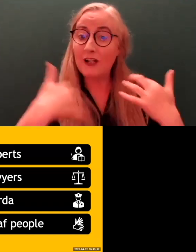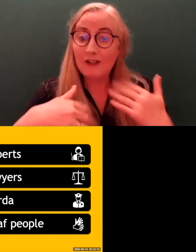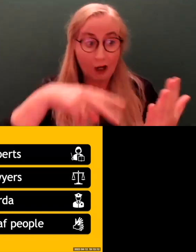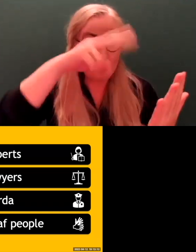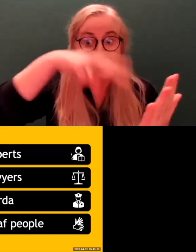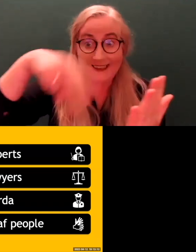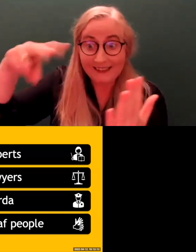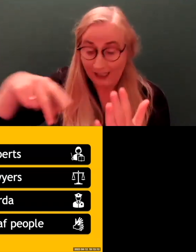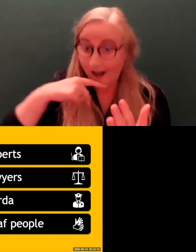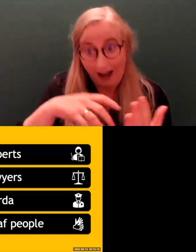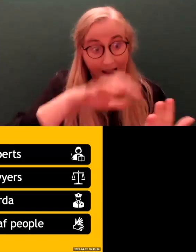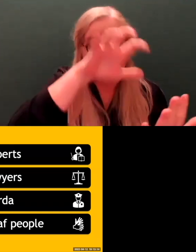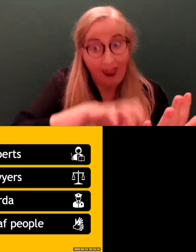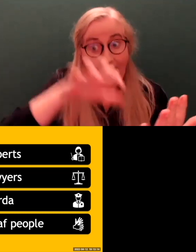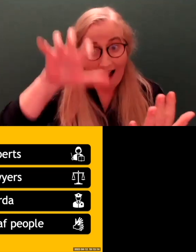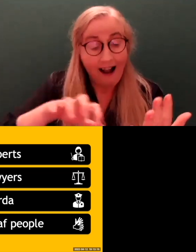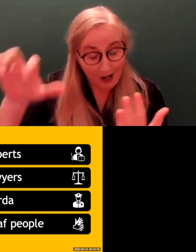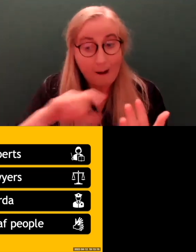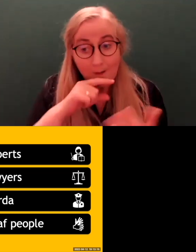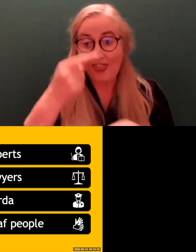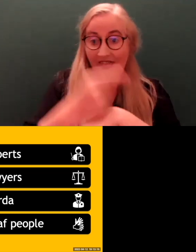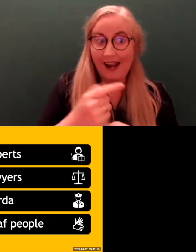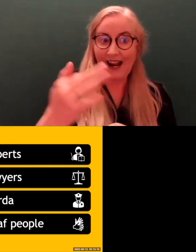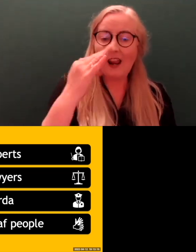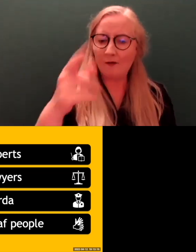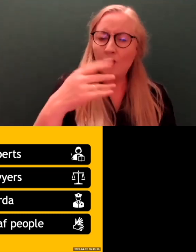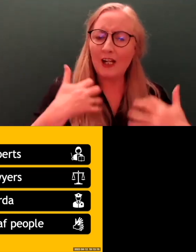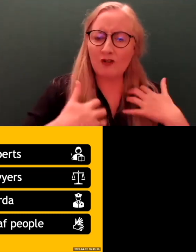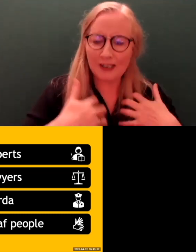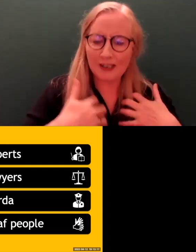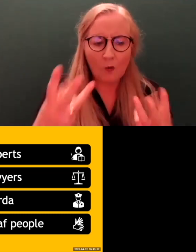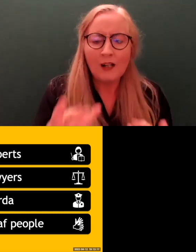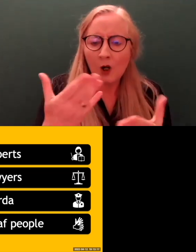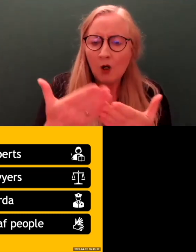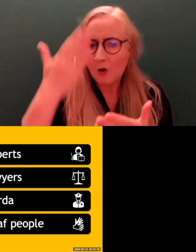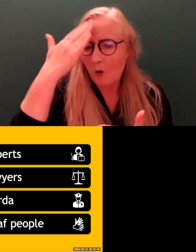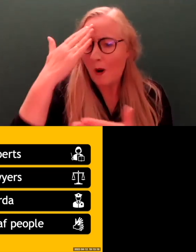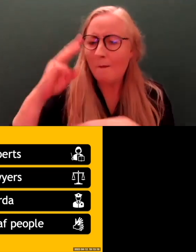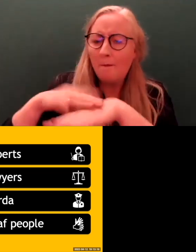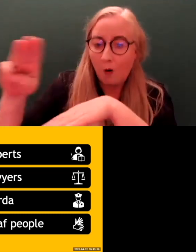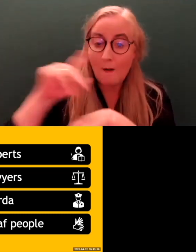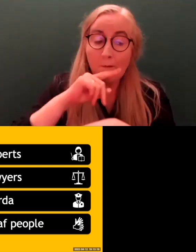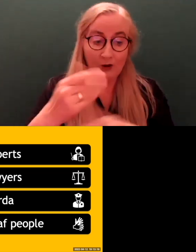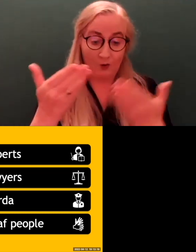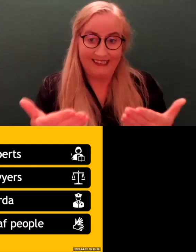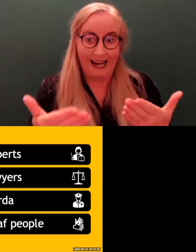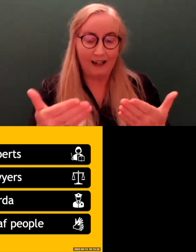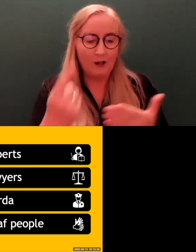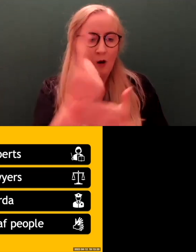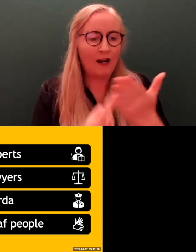it's there for you to read if you are interested in more. But for today, I'm just going to focus on the Deaf community.